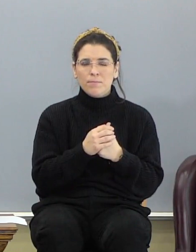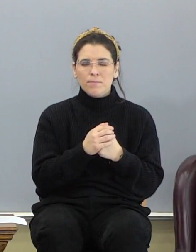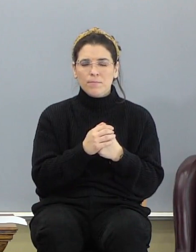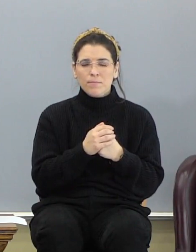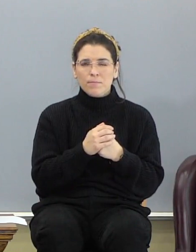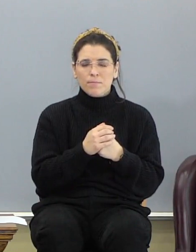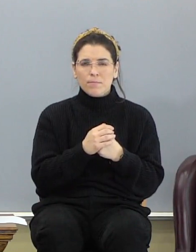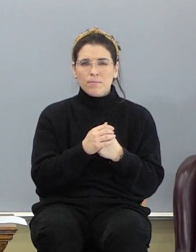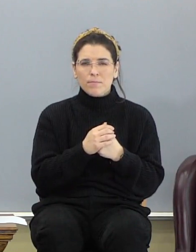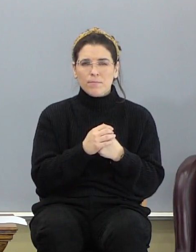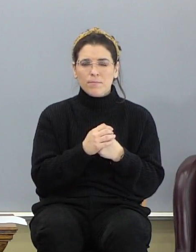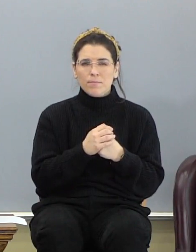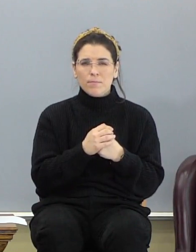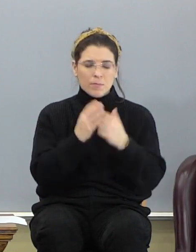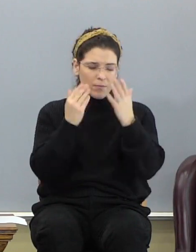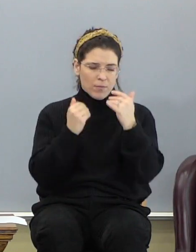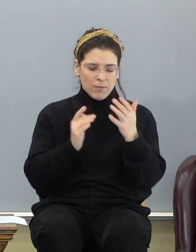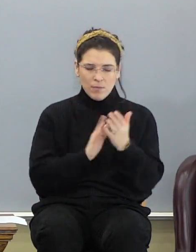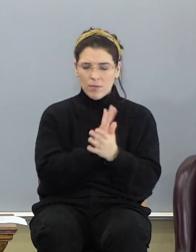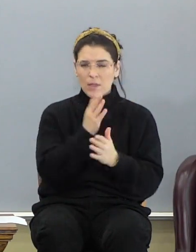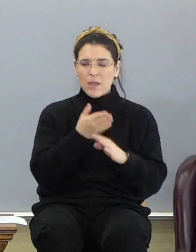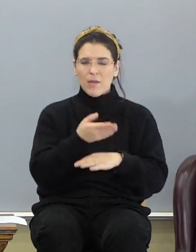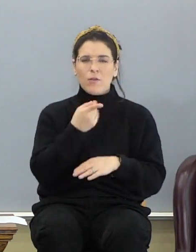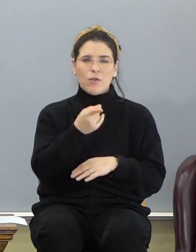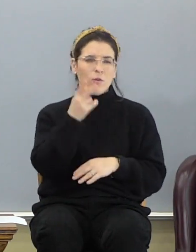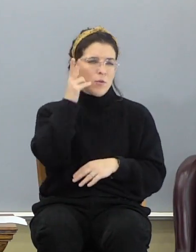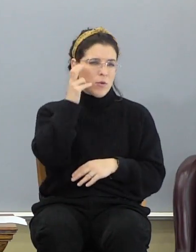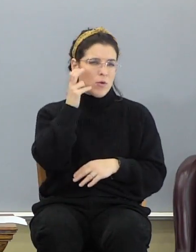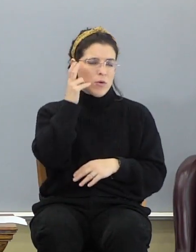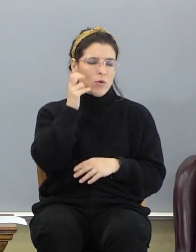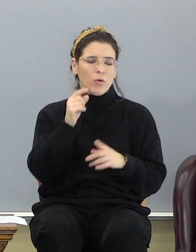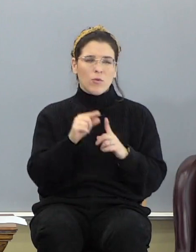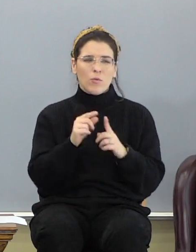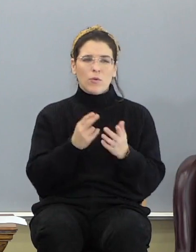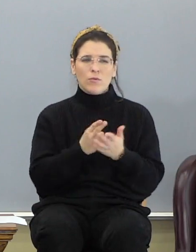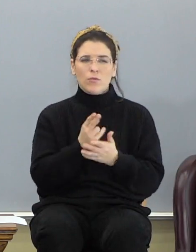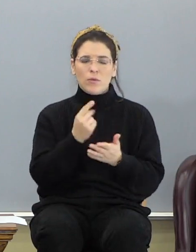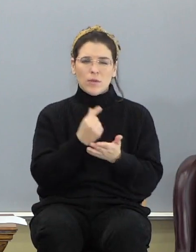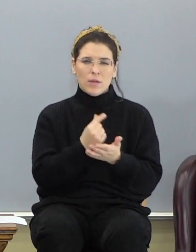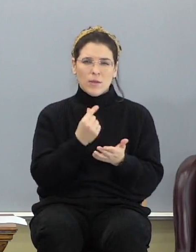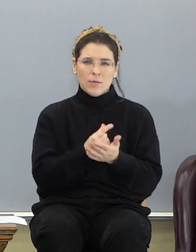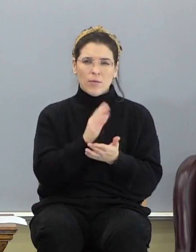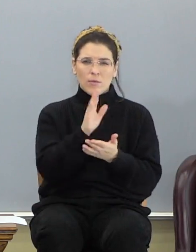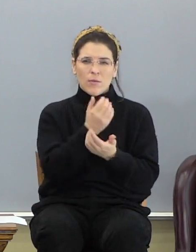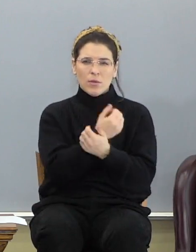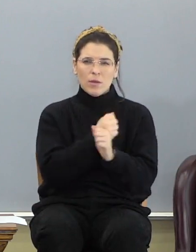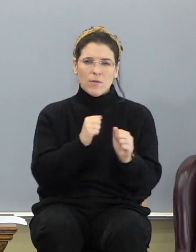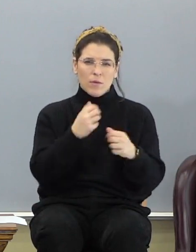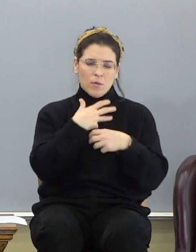that verse says, after you've heard the word of truth, gospel of your salvation, in whom you've trusted.